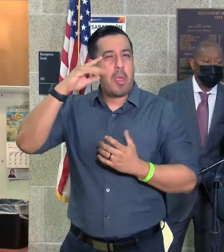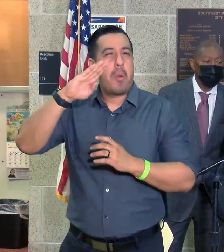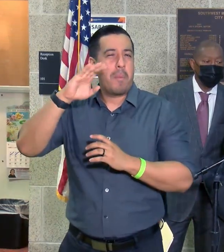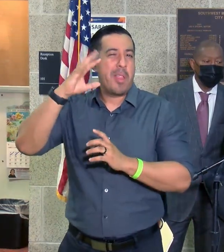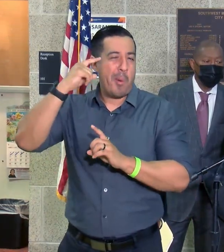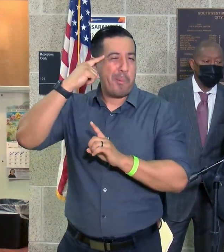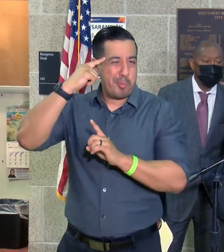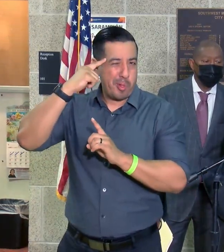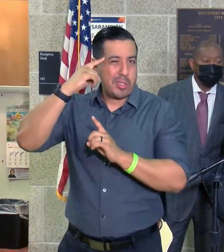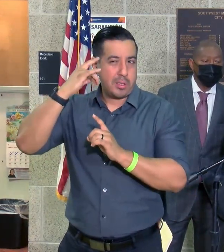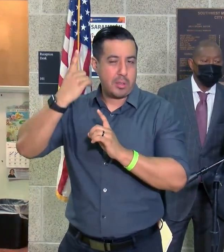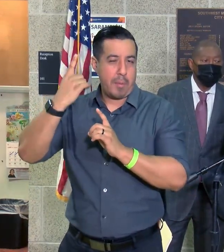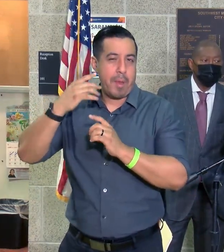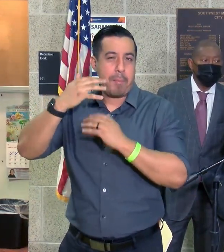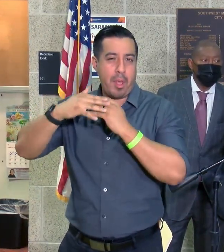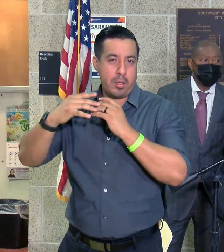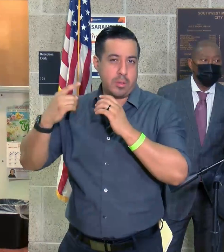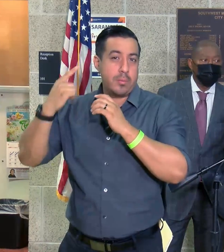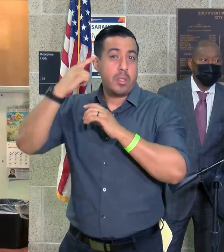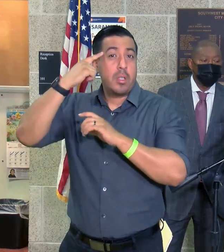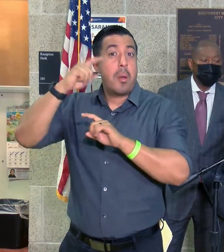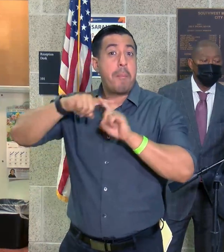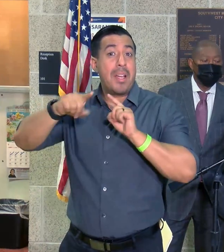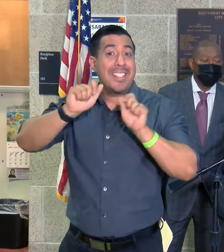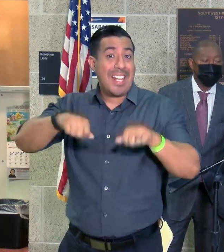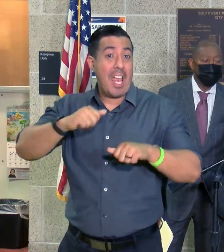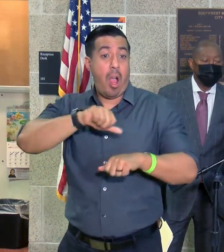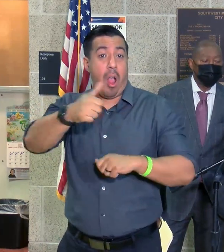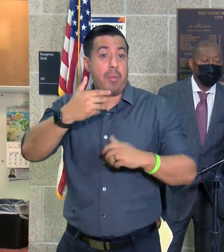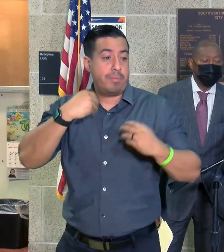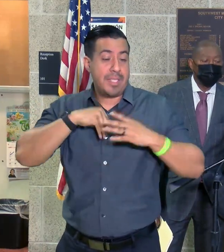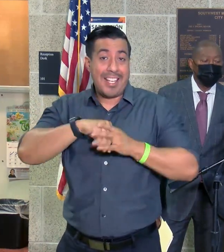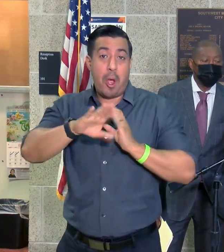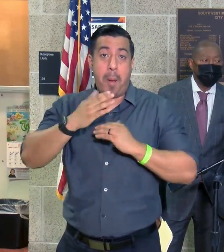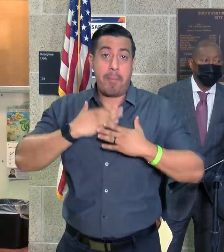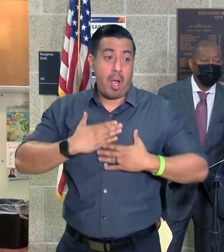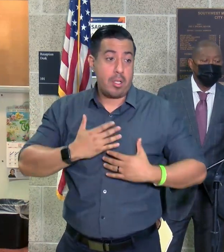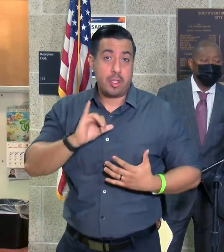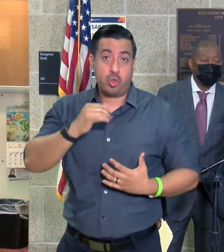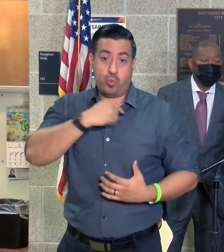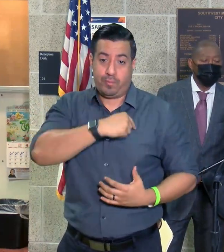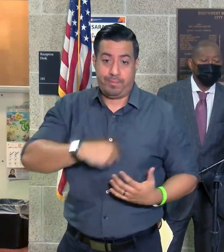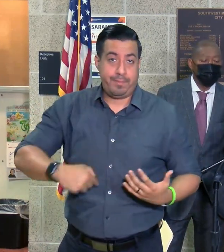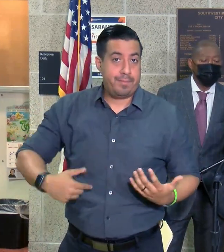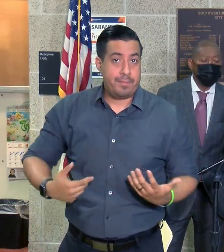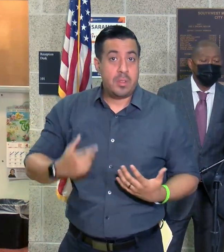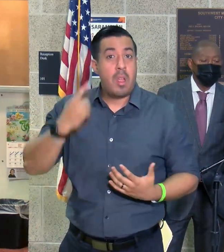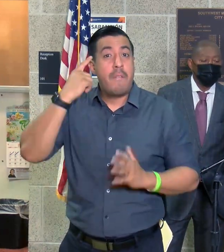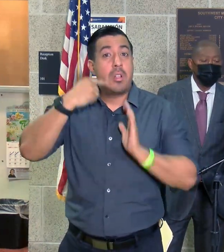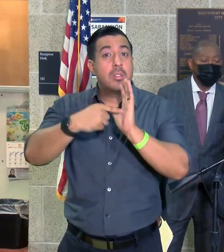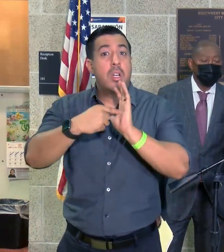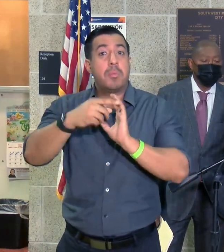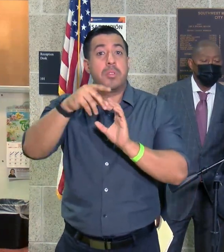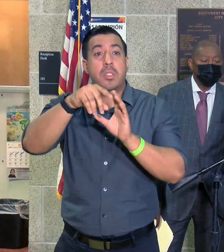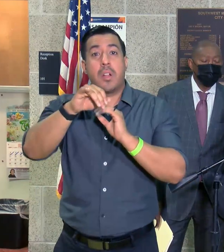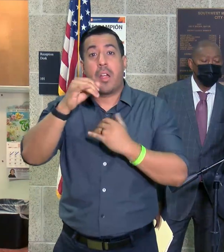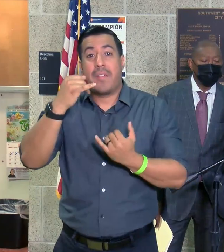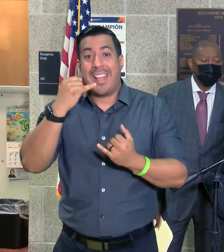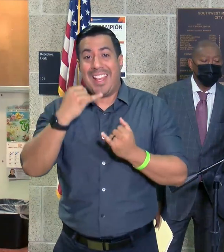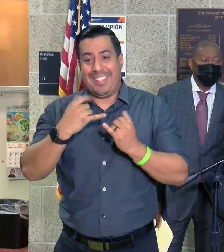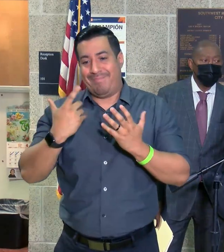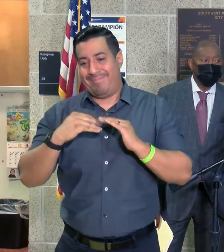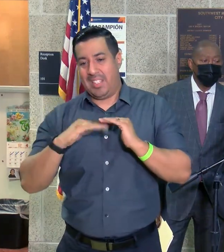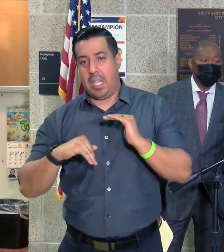you need to know that people can develop blood clots elsewhere in their body. So the current recommendation is for folks that are less than a month from their J&J